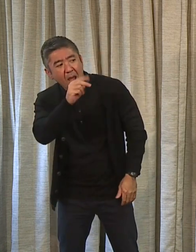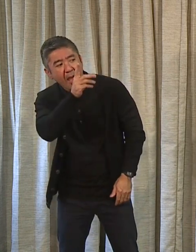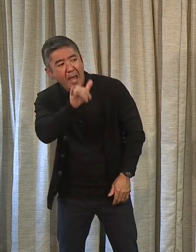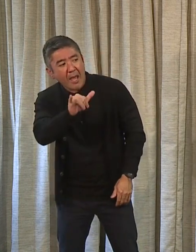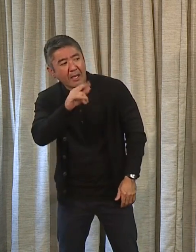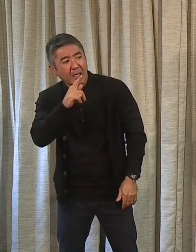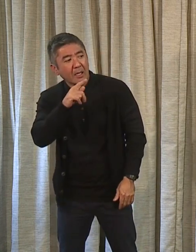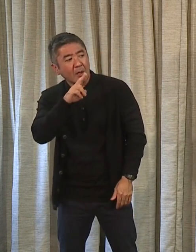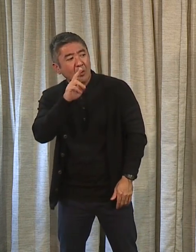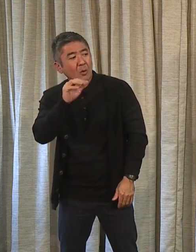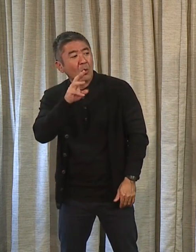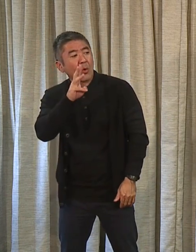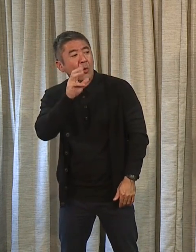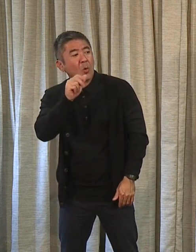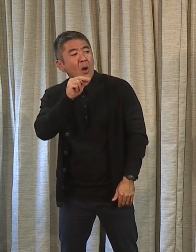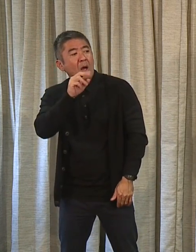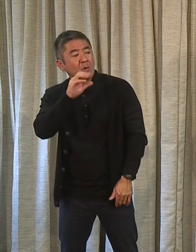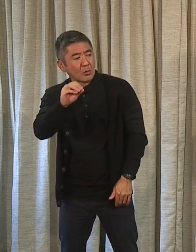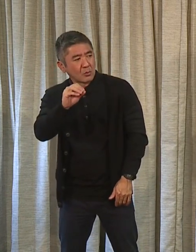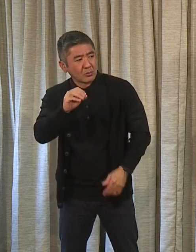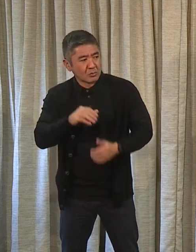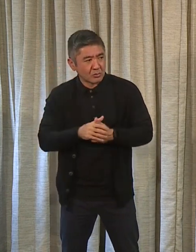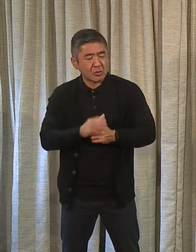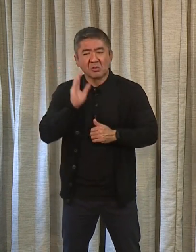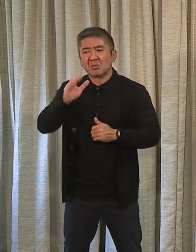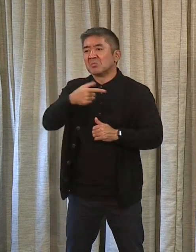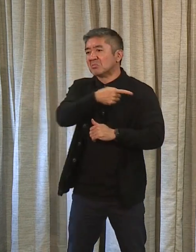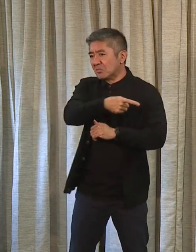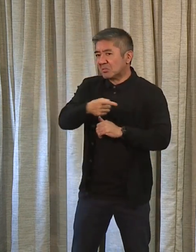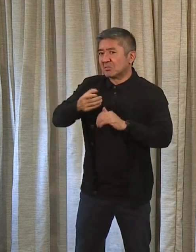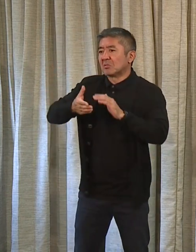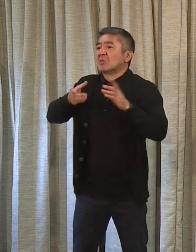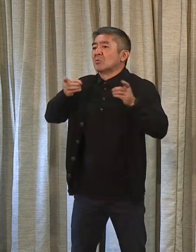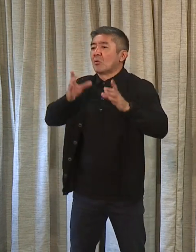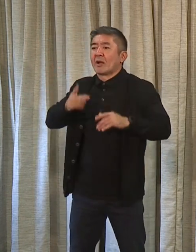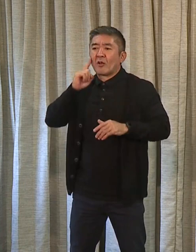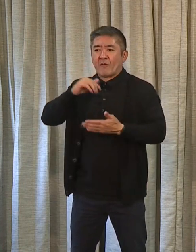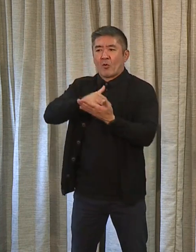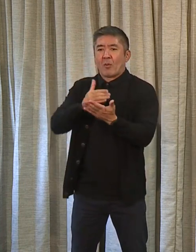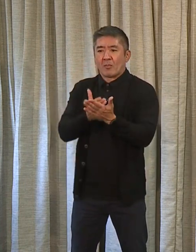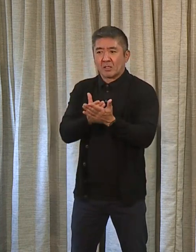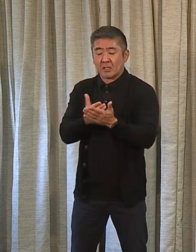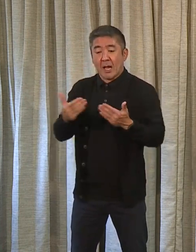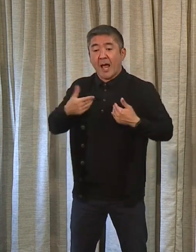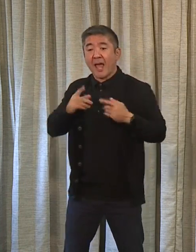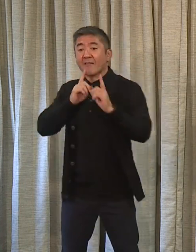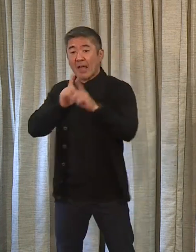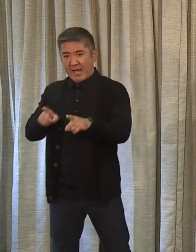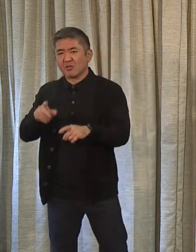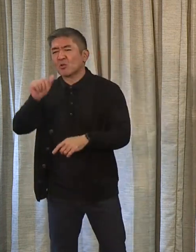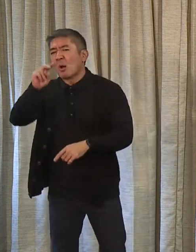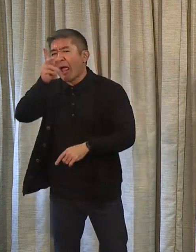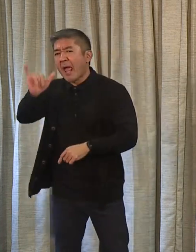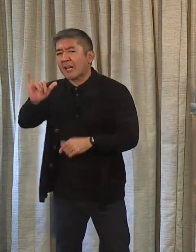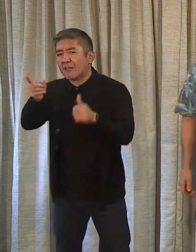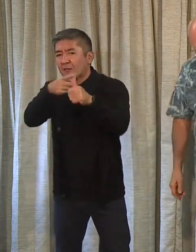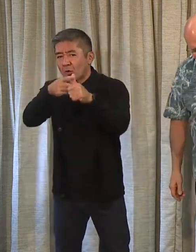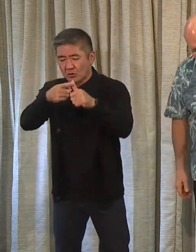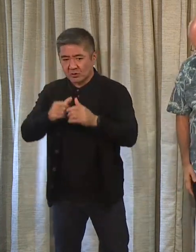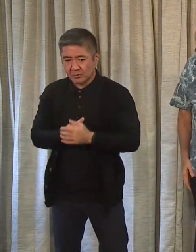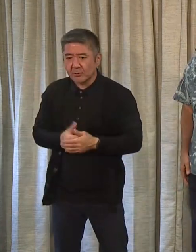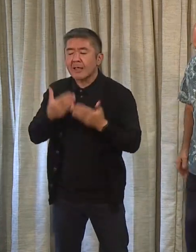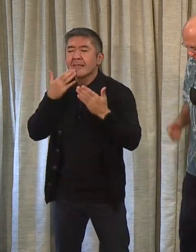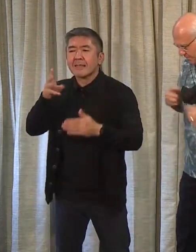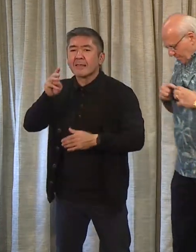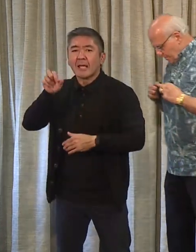was our primary architect of our budget. I'll let him address that. I have an answer for that as well. Go ahead, Andy. Thank you,